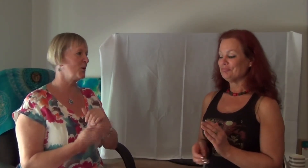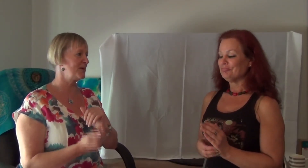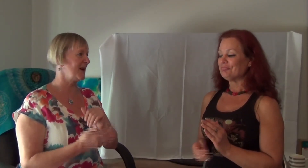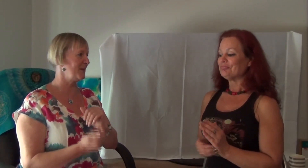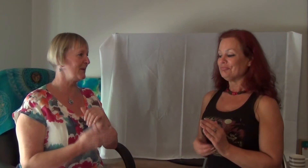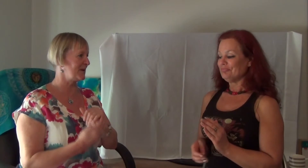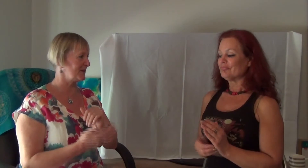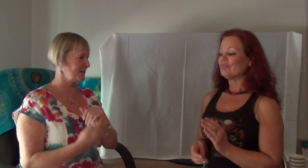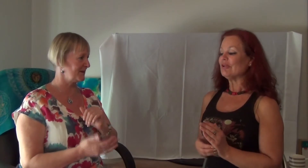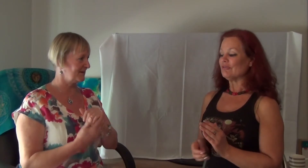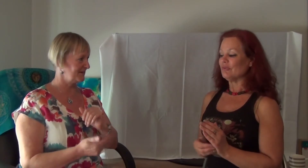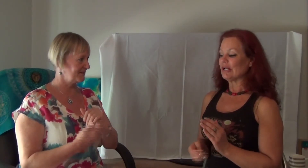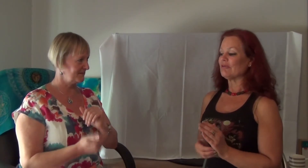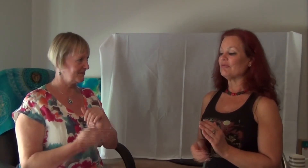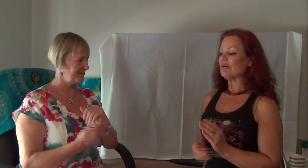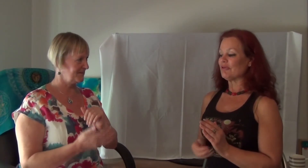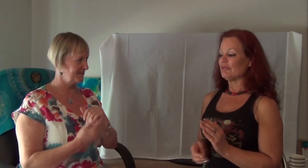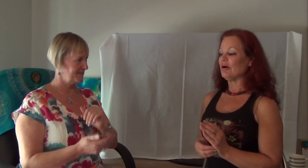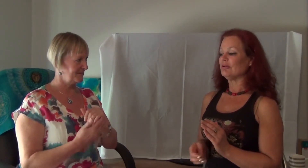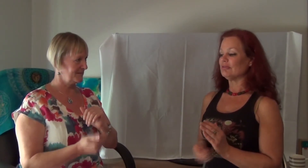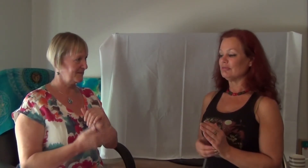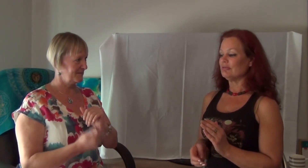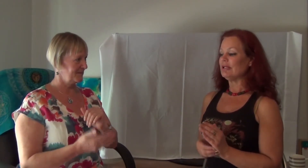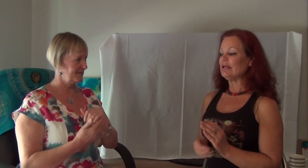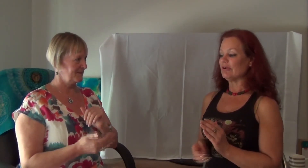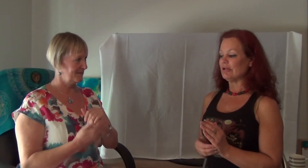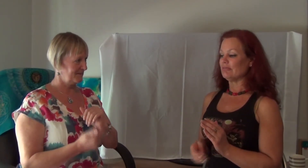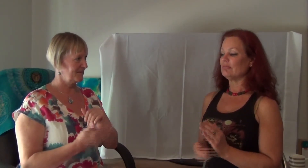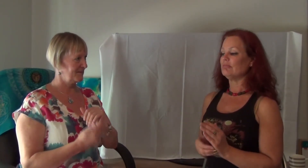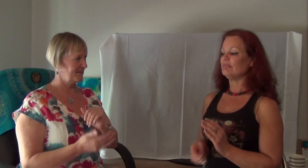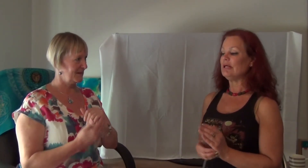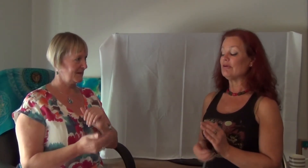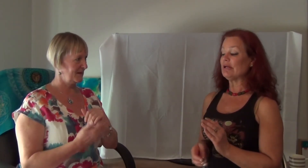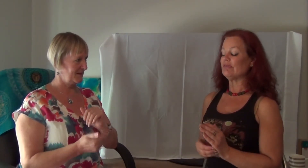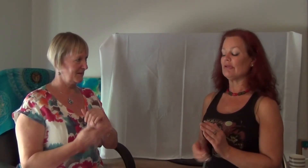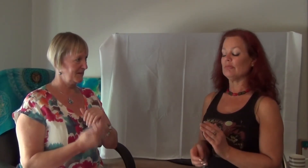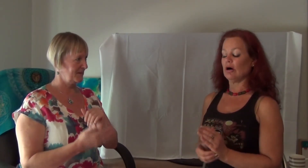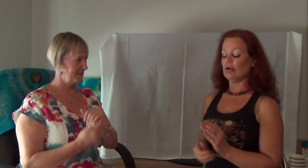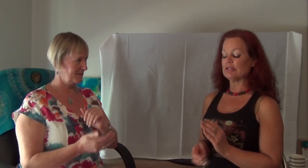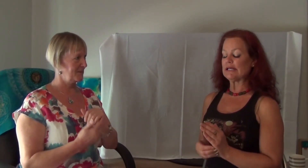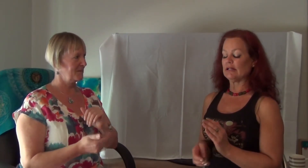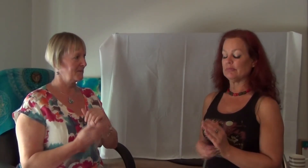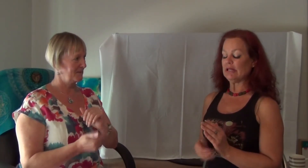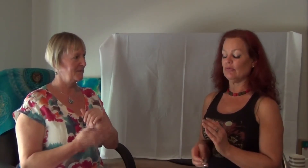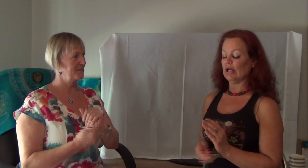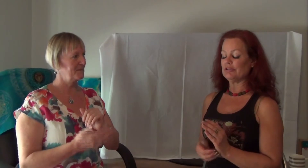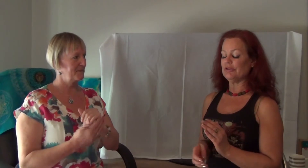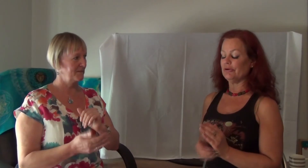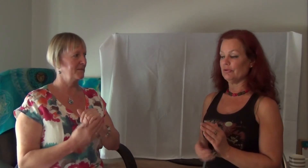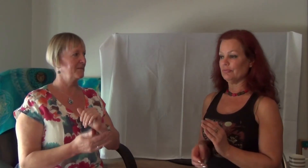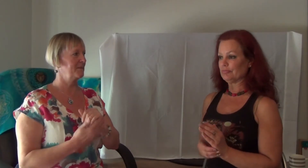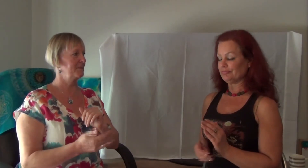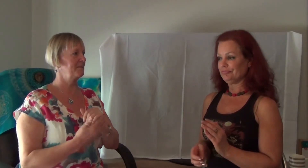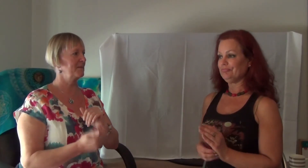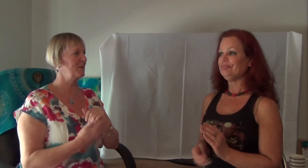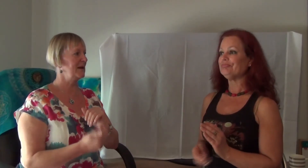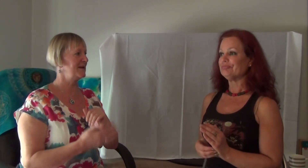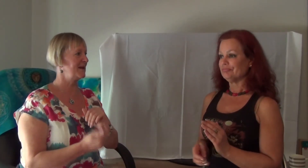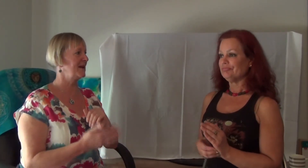all telling me what to do. Releasing it